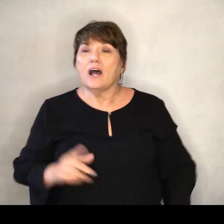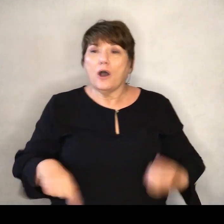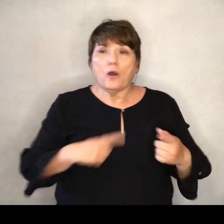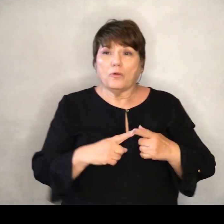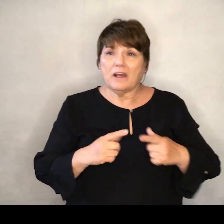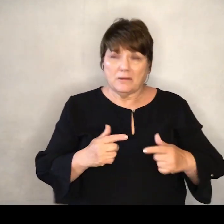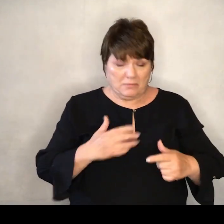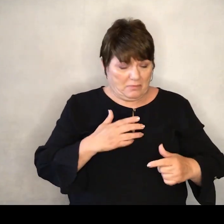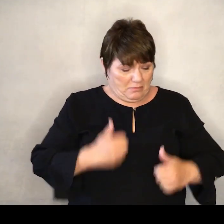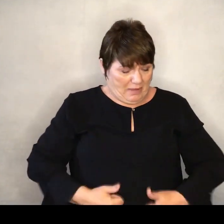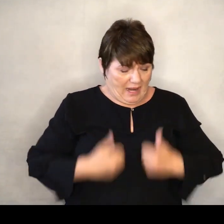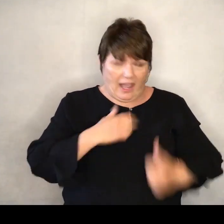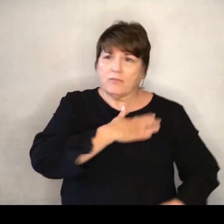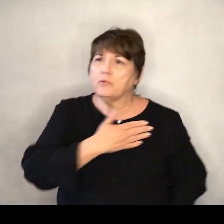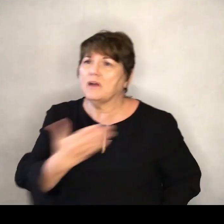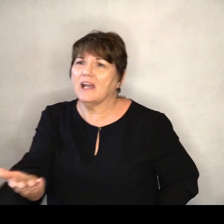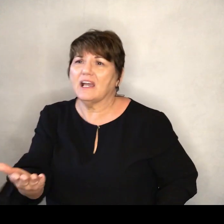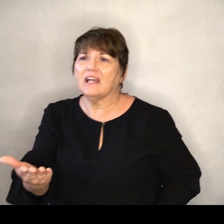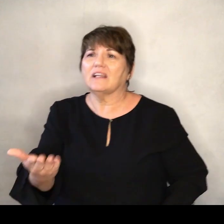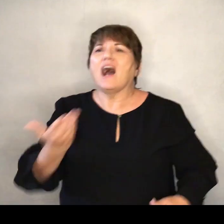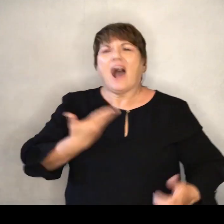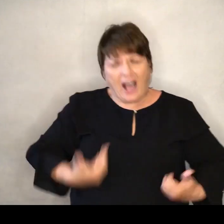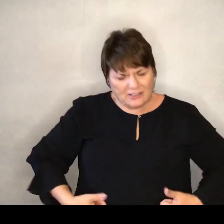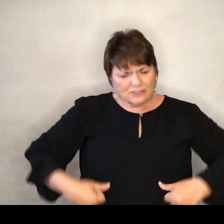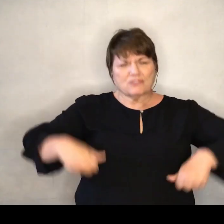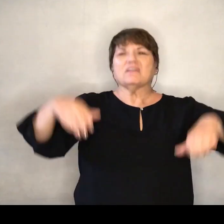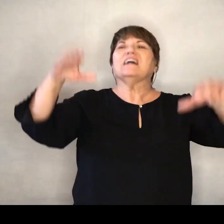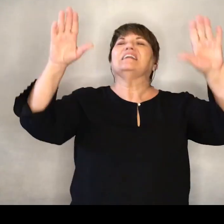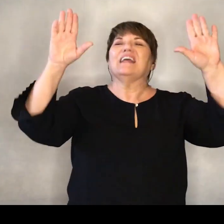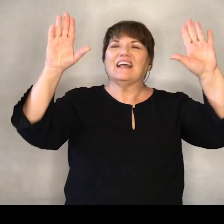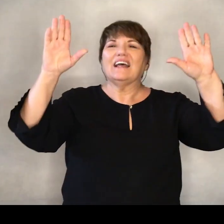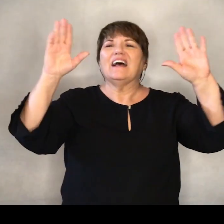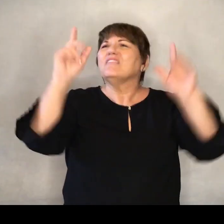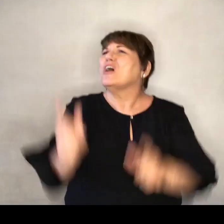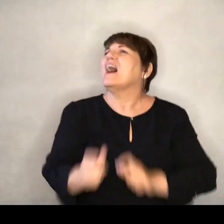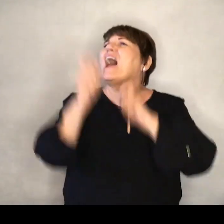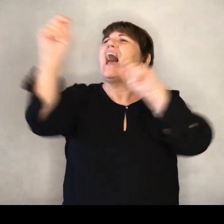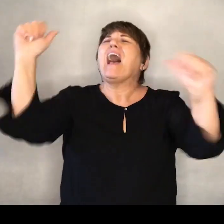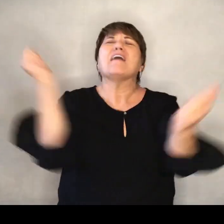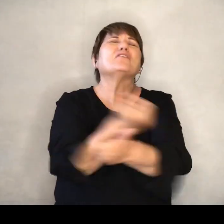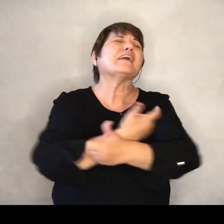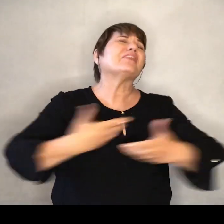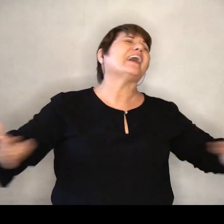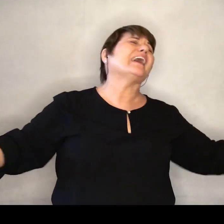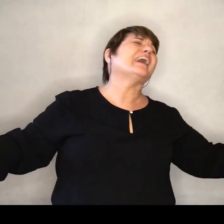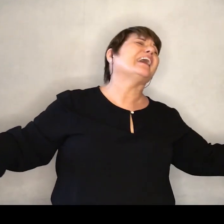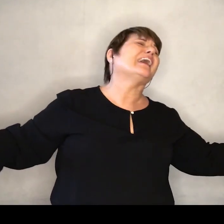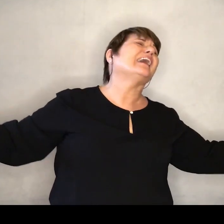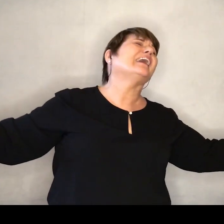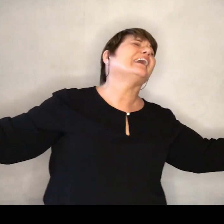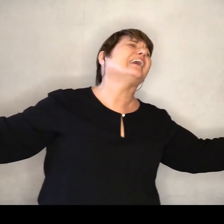life lay down, I'm surrendered now I give you everything